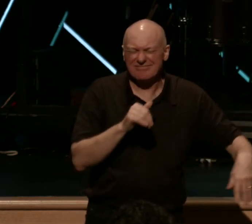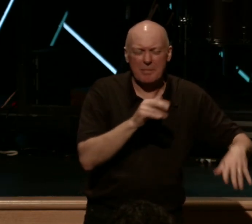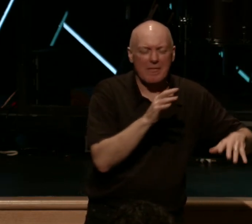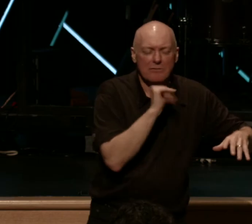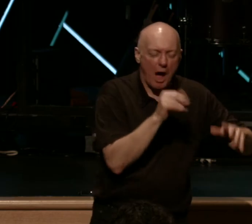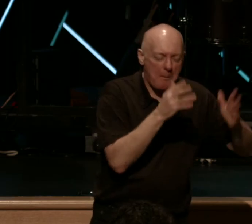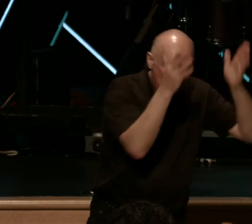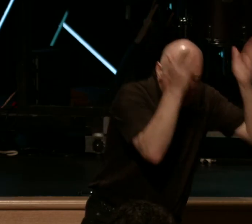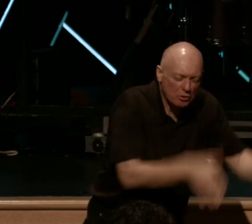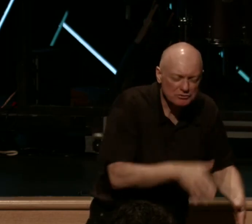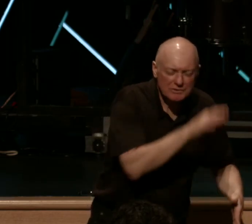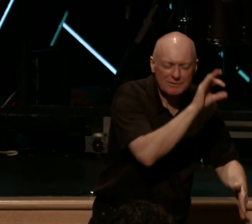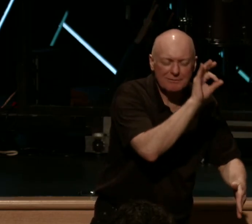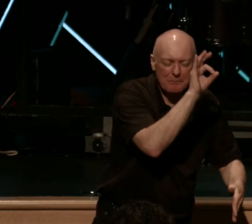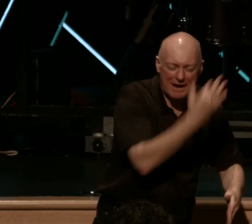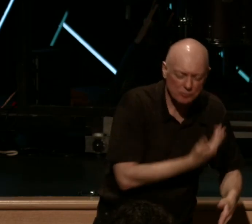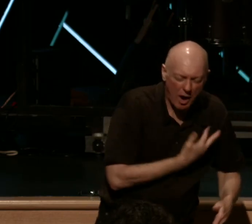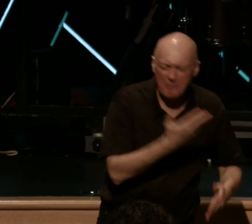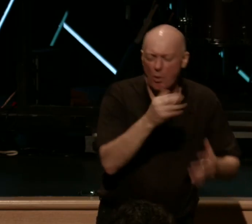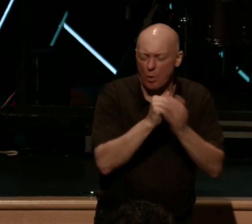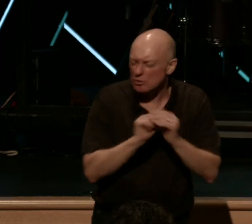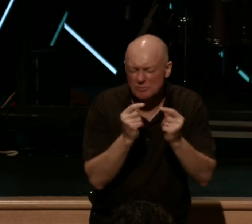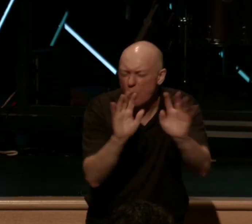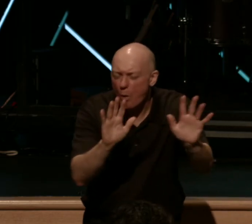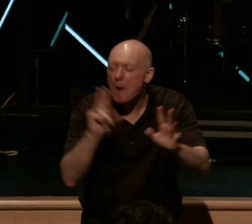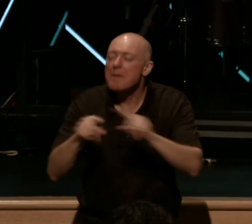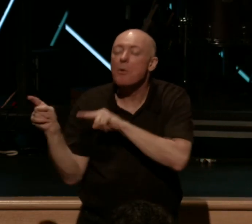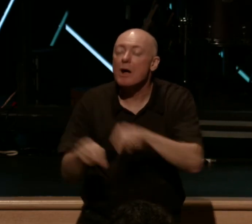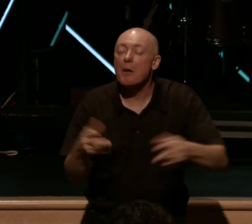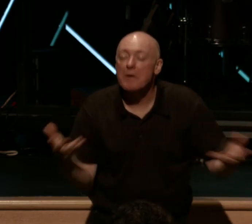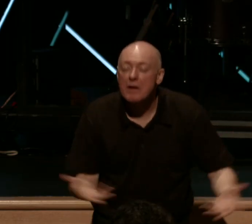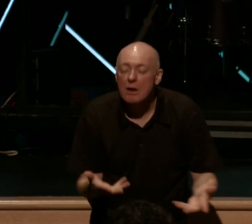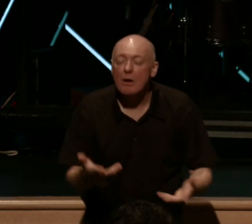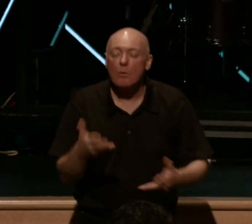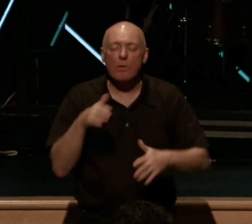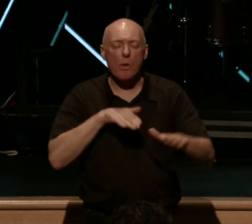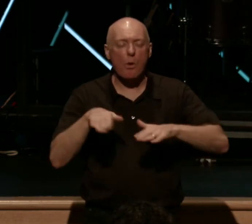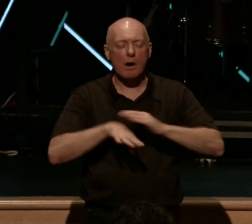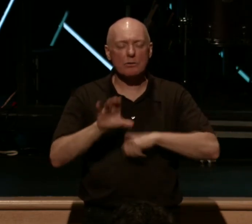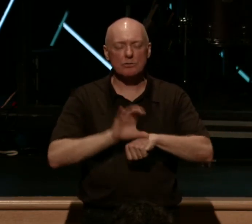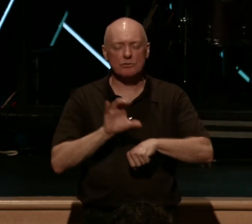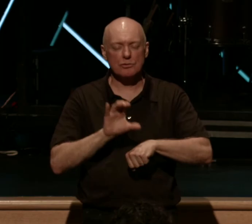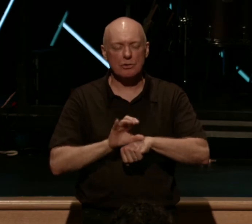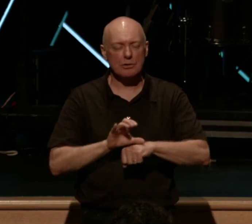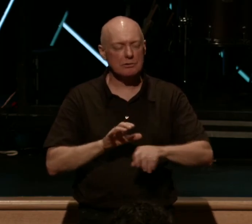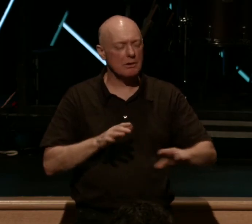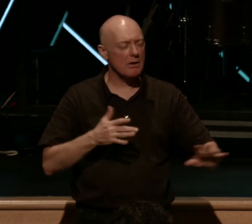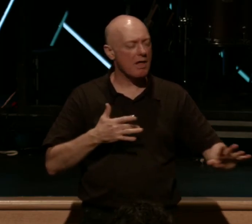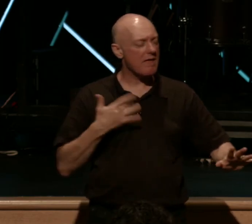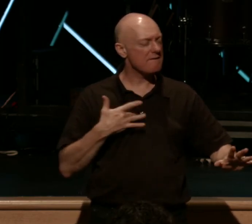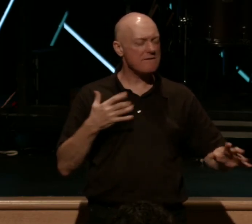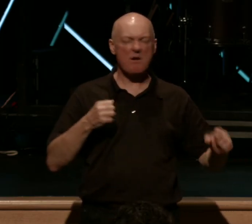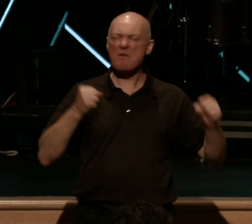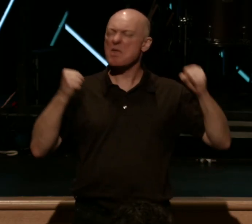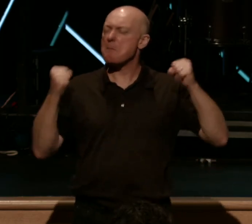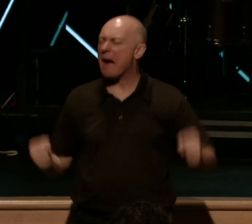preaching of the pastor, that people would come here and when they walk in this door, they would be enveloped with the power and the presence of the Holy Spirit.